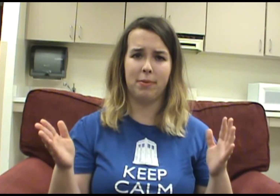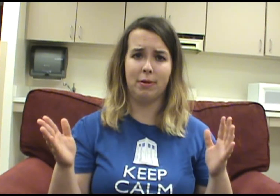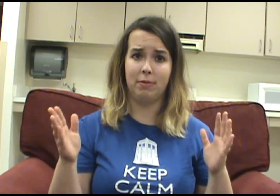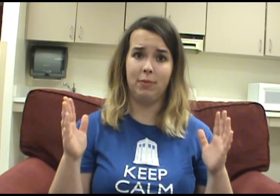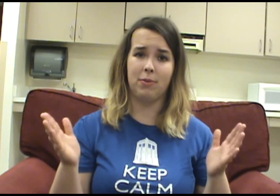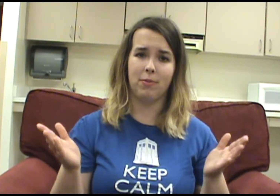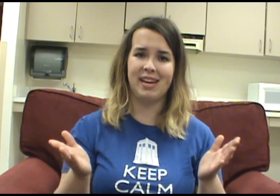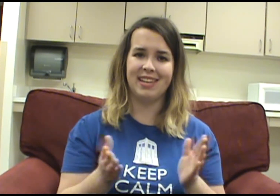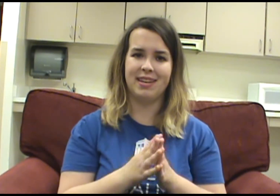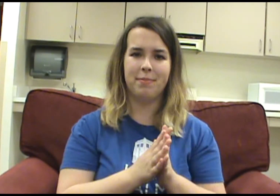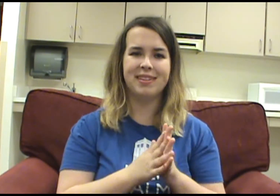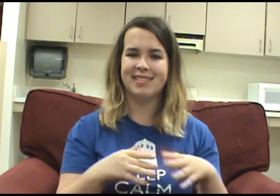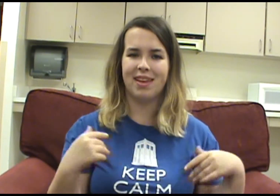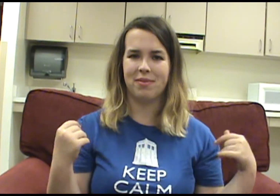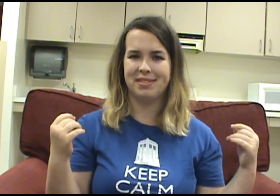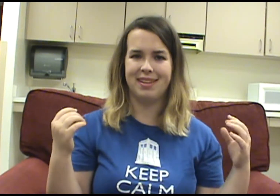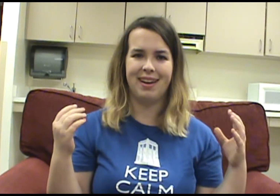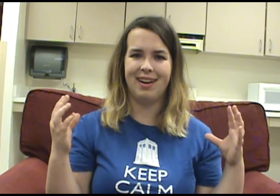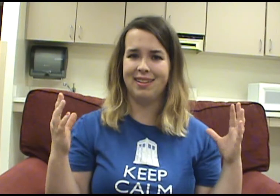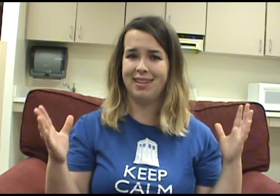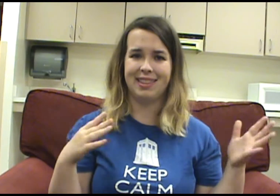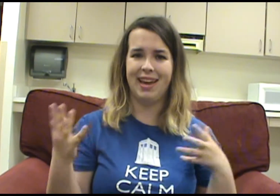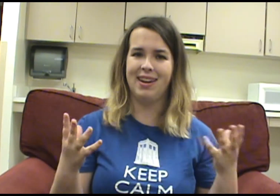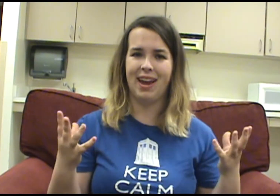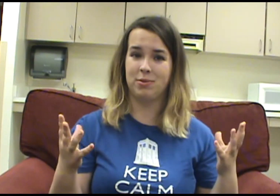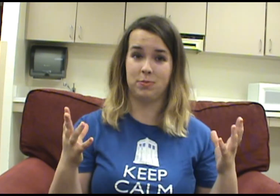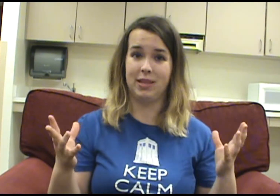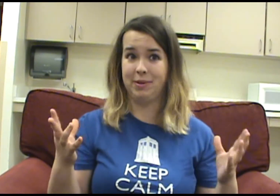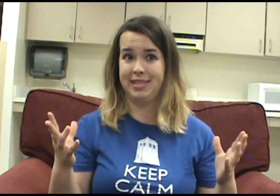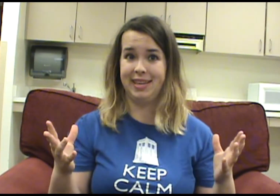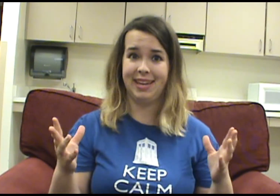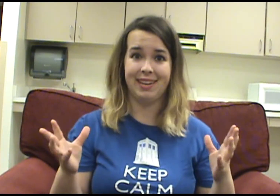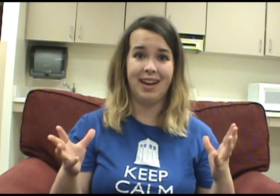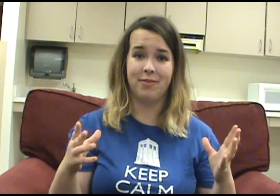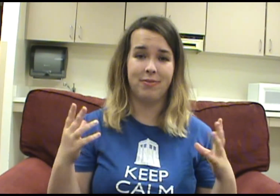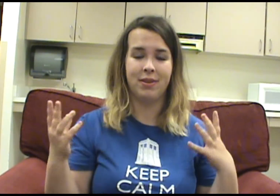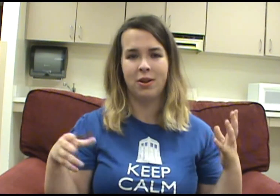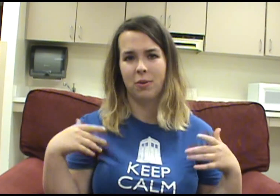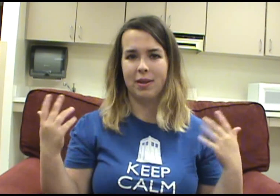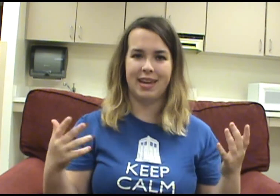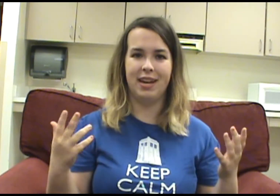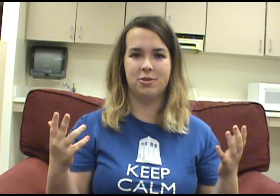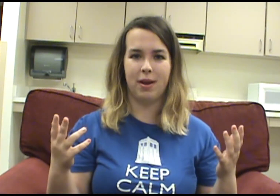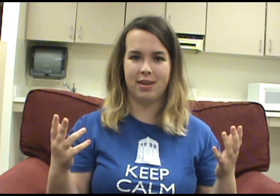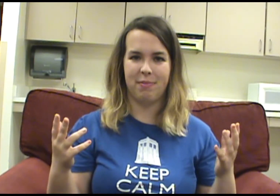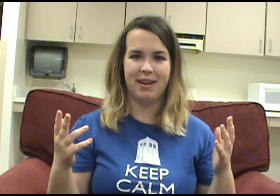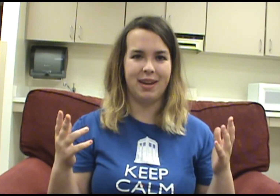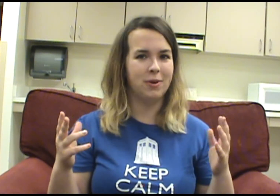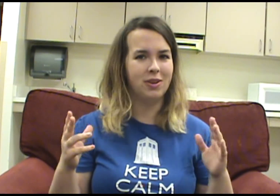were reading The Tempest, there was, like, the ending I was really really sick and kind of really kind of drugged up on NyQuil.